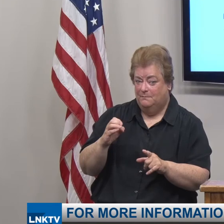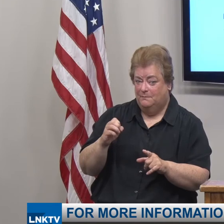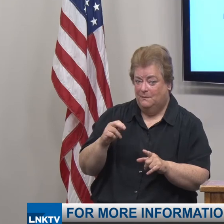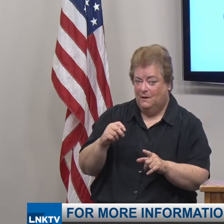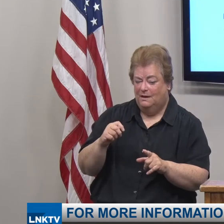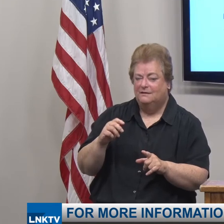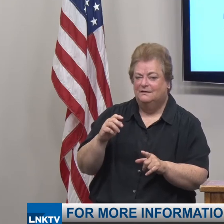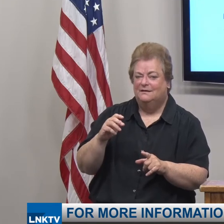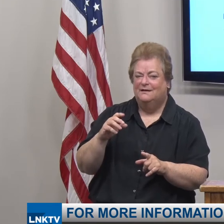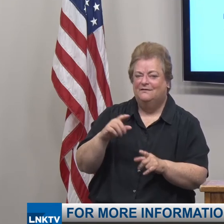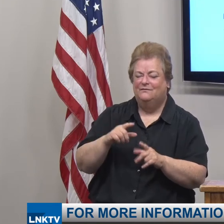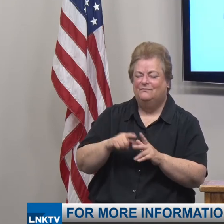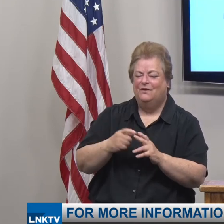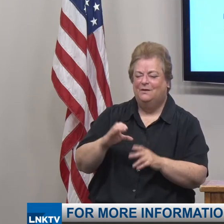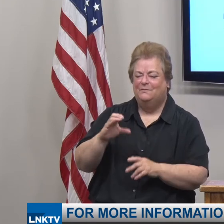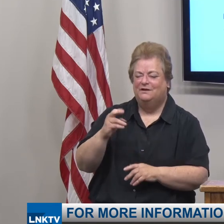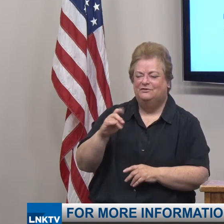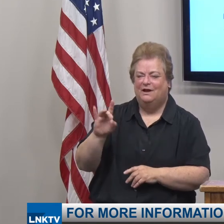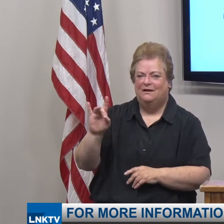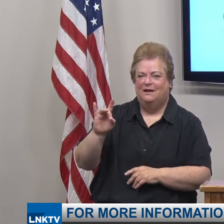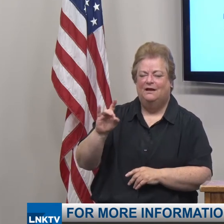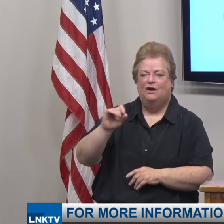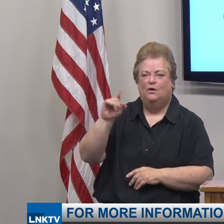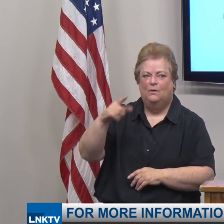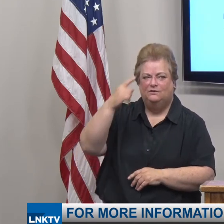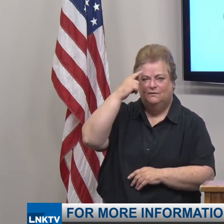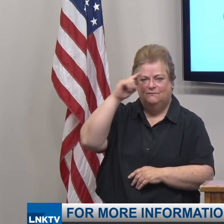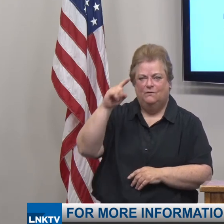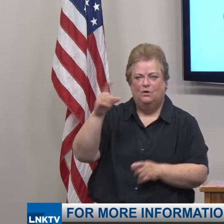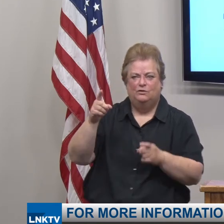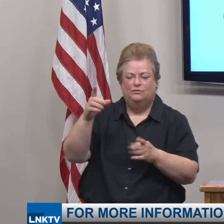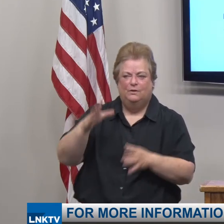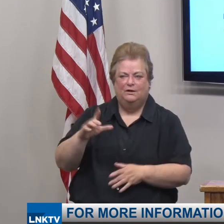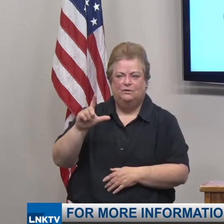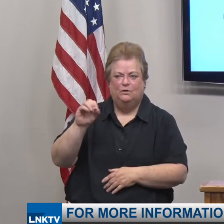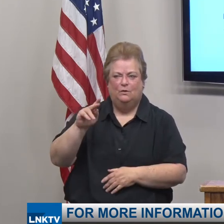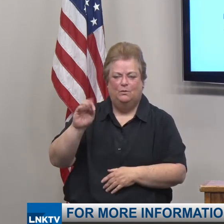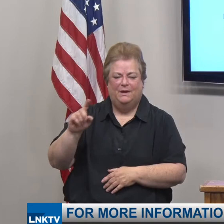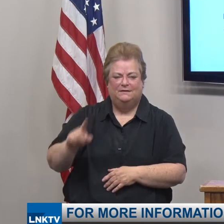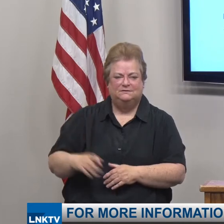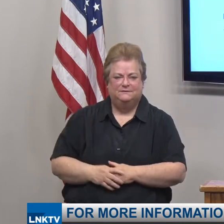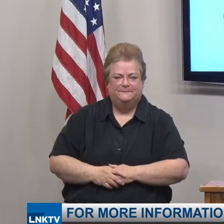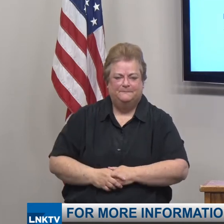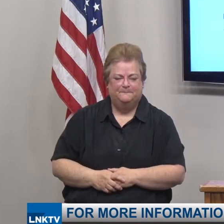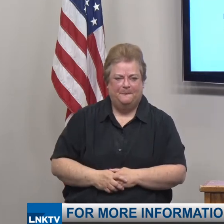Yeah, this is Brent with Channel A. I have a question for Director Lopez, please. We'll right here.